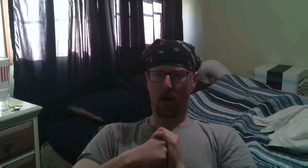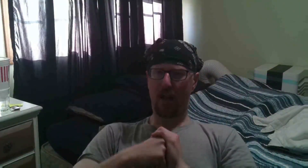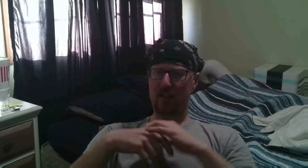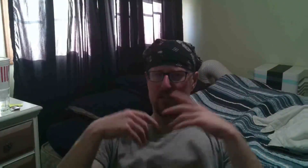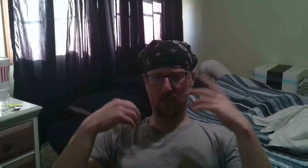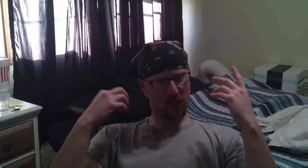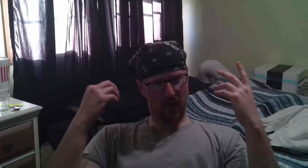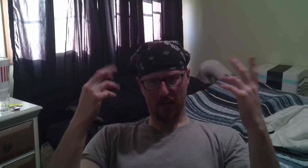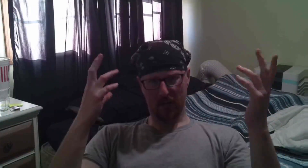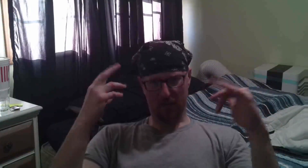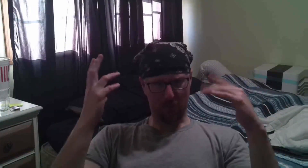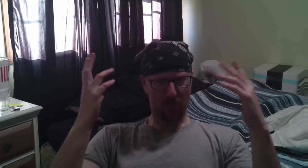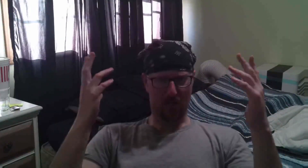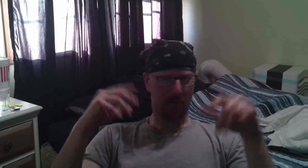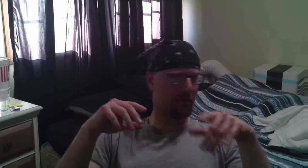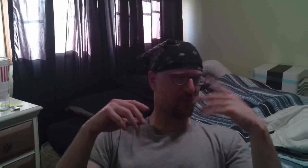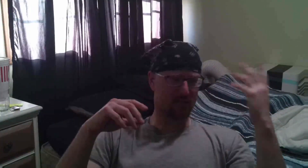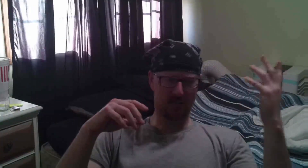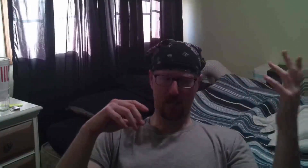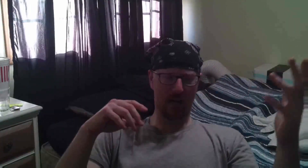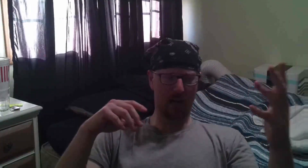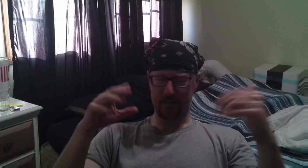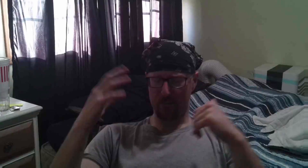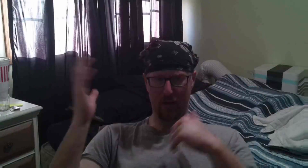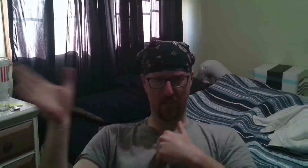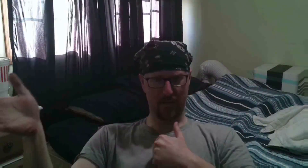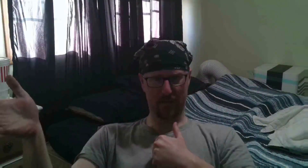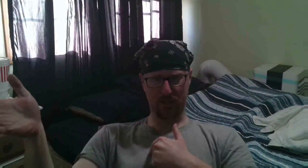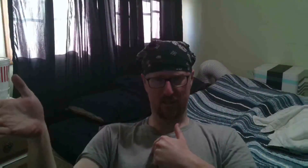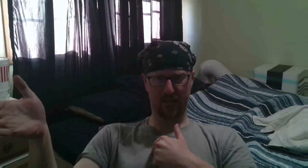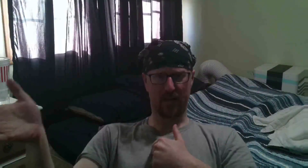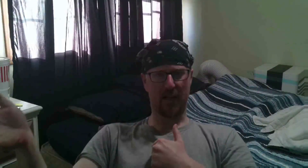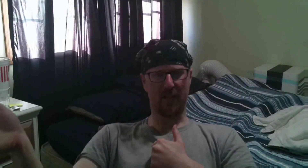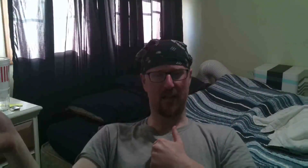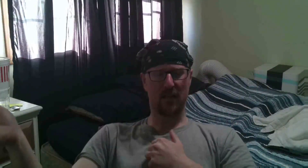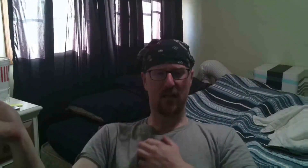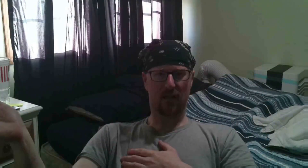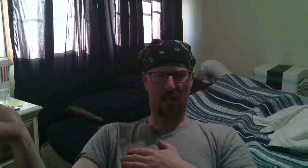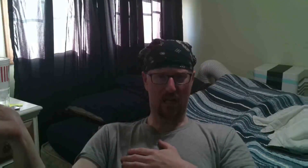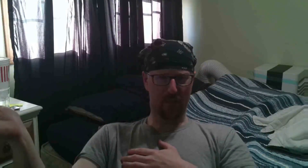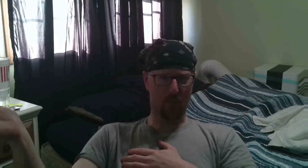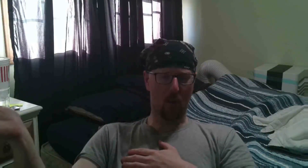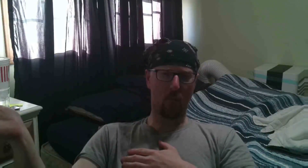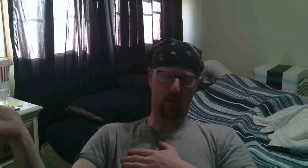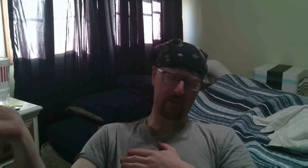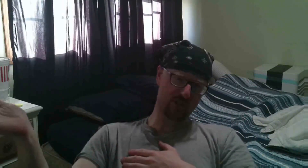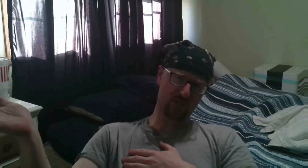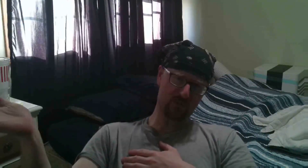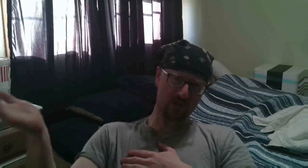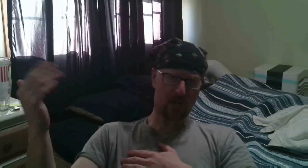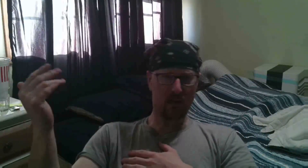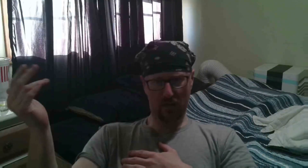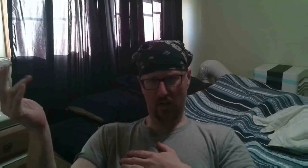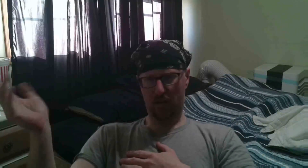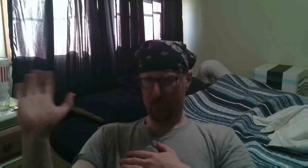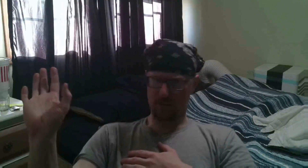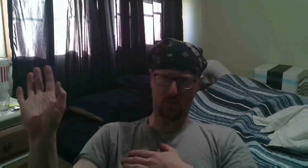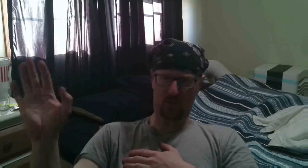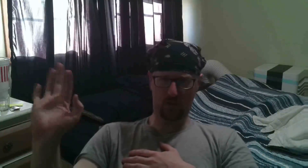it's still a good idea time to time if let's say uh I did a bathmate session today and then uh and tomorrow morning I should just check okay everything look good